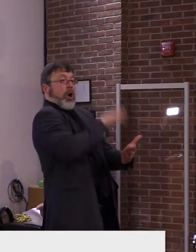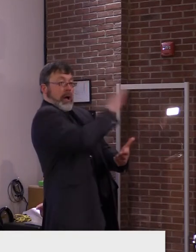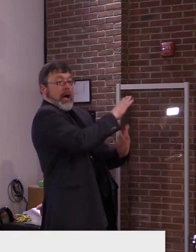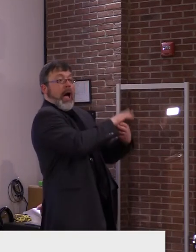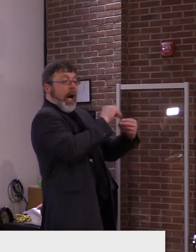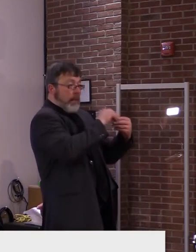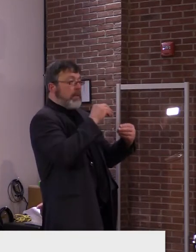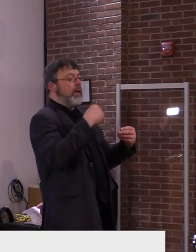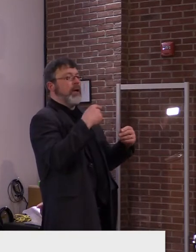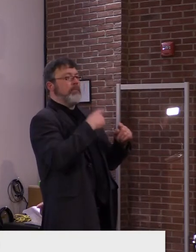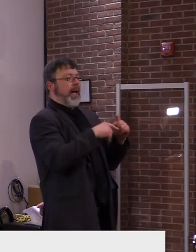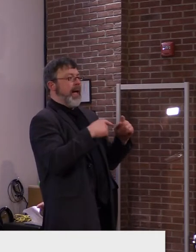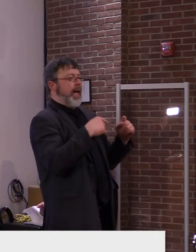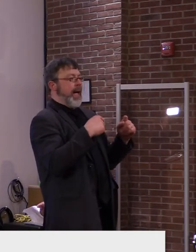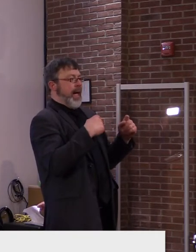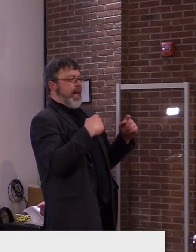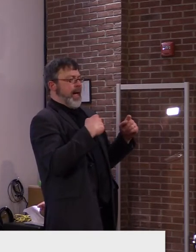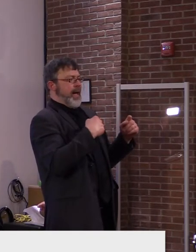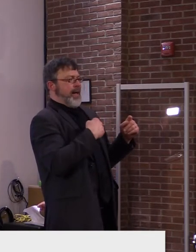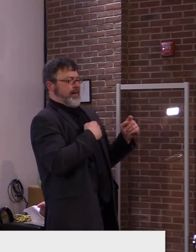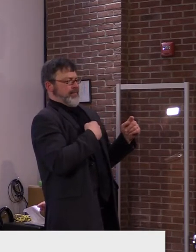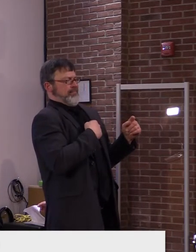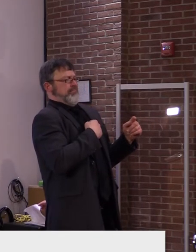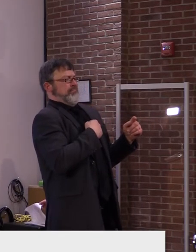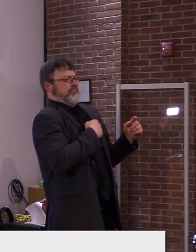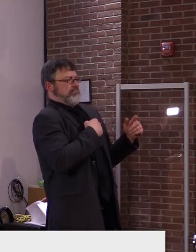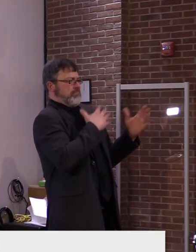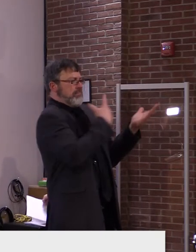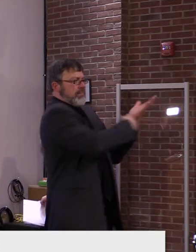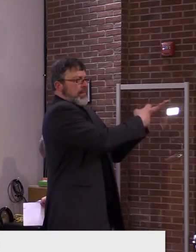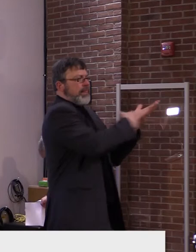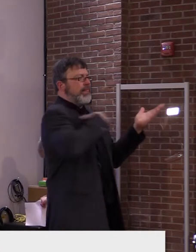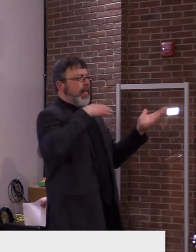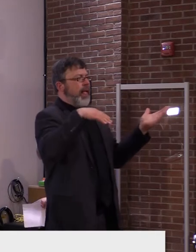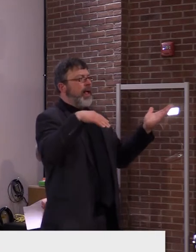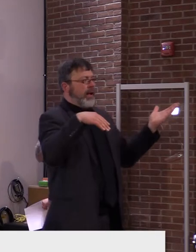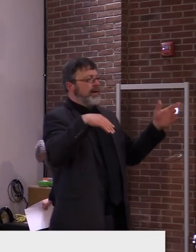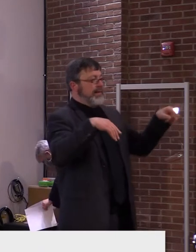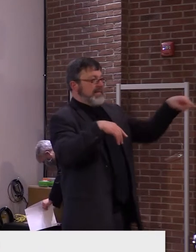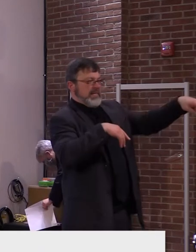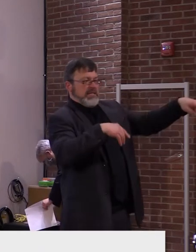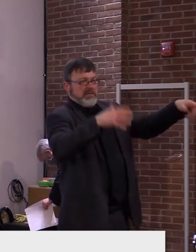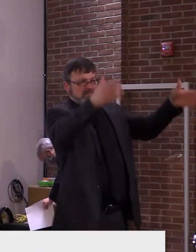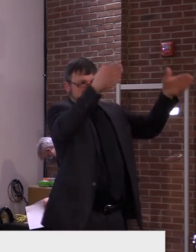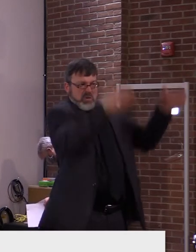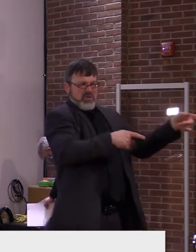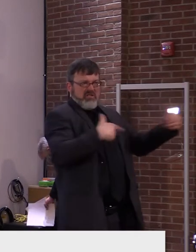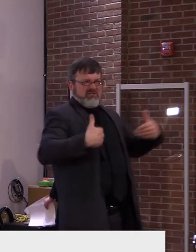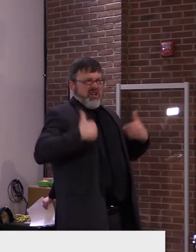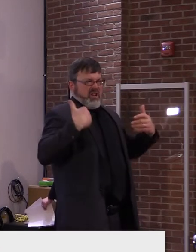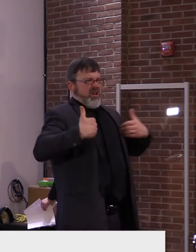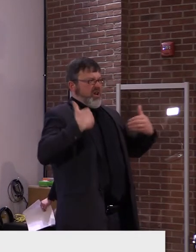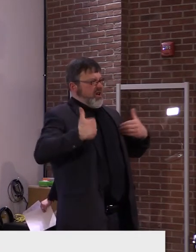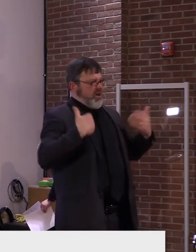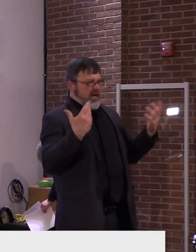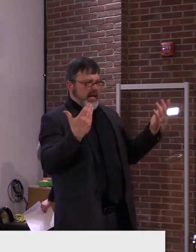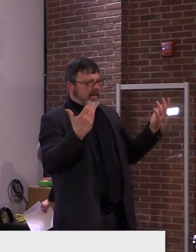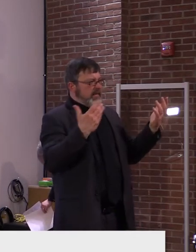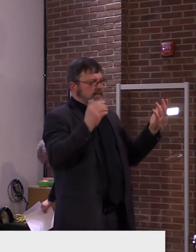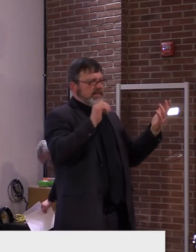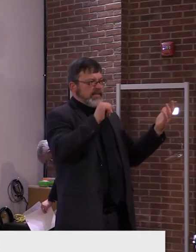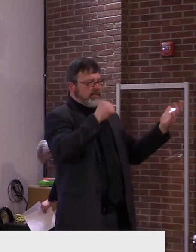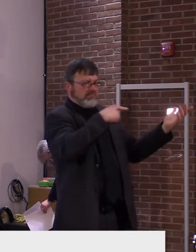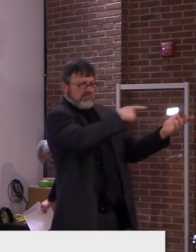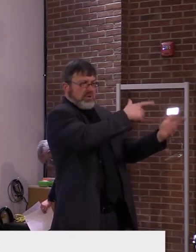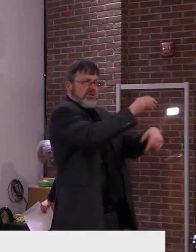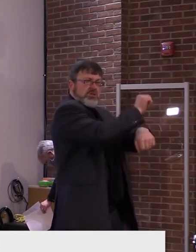person involved in the Republican Party is, uh, good news. Um, and I appreciated, uh, all his good work. Um, what